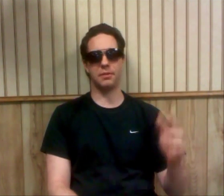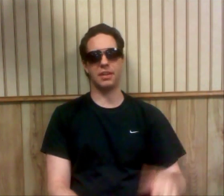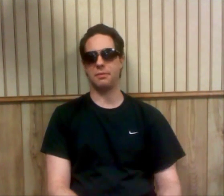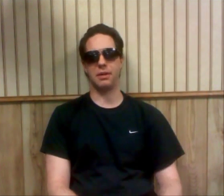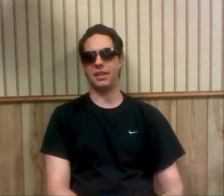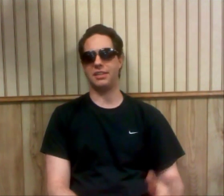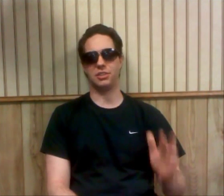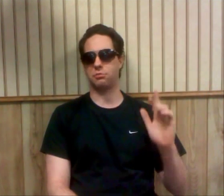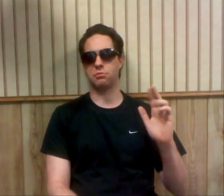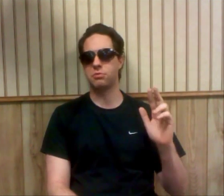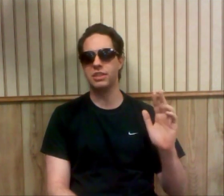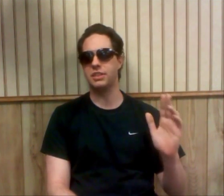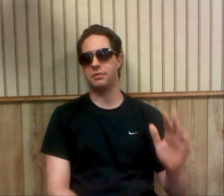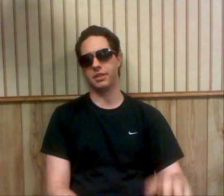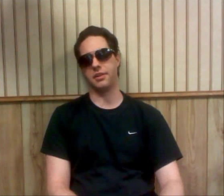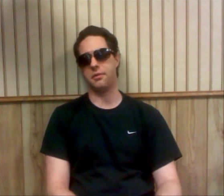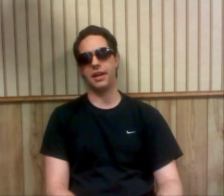predictability is just really, really annoying.